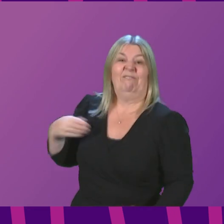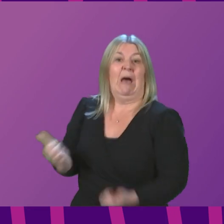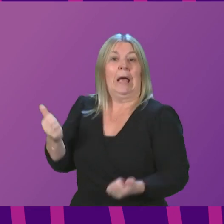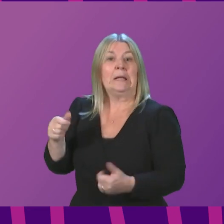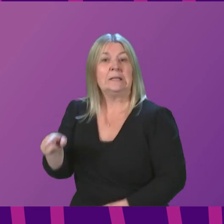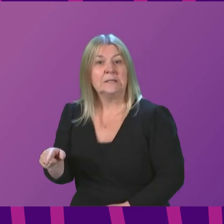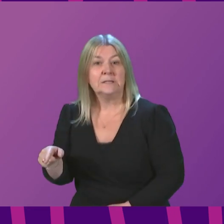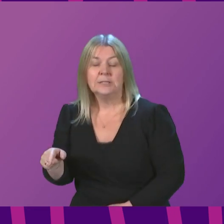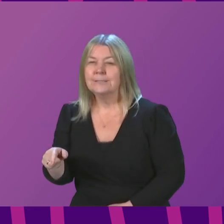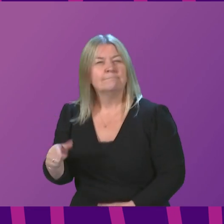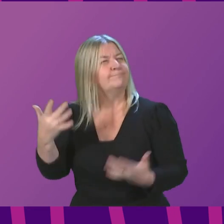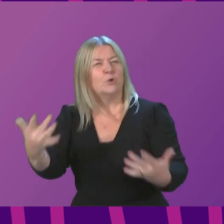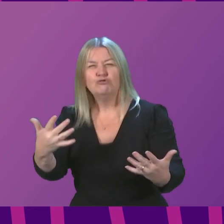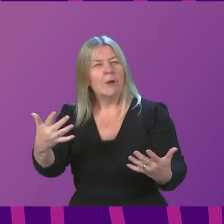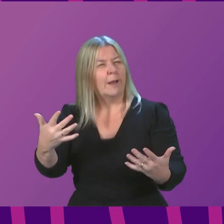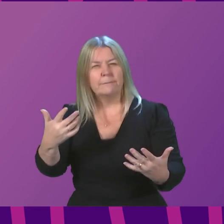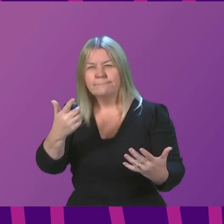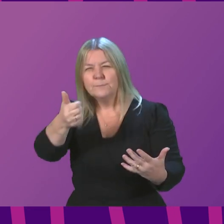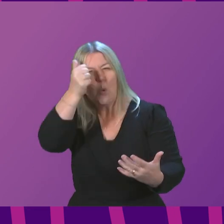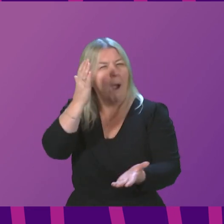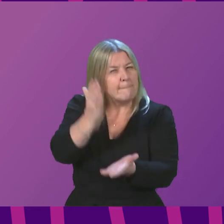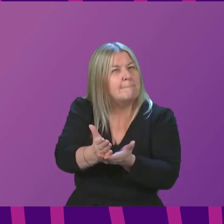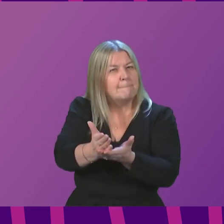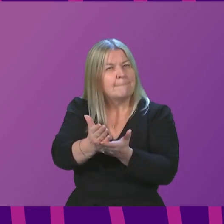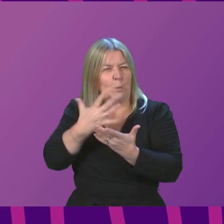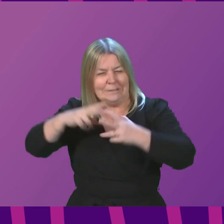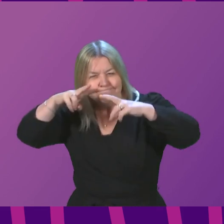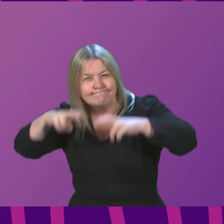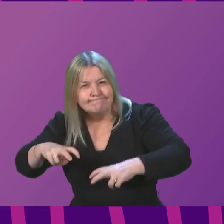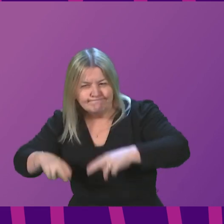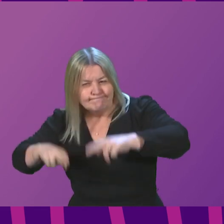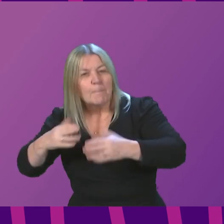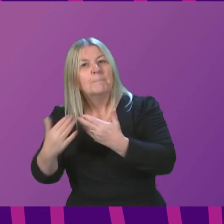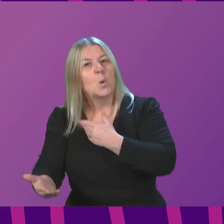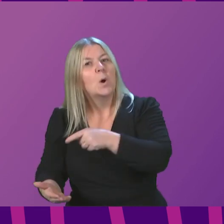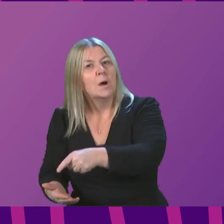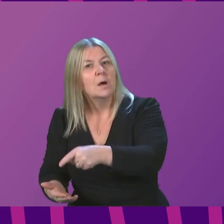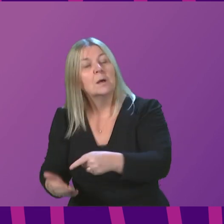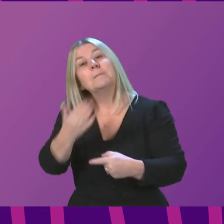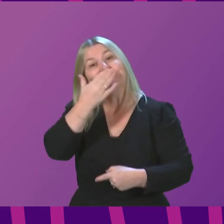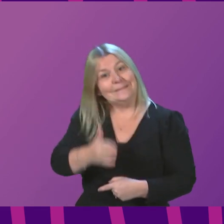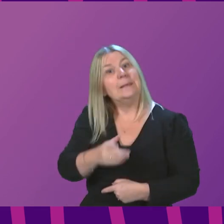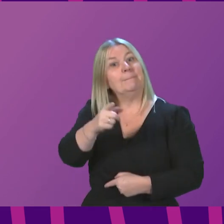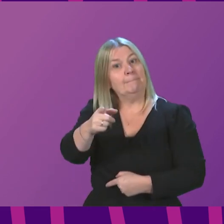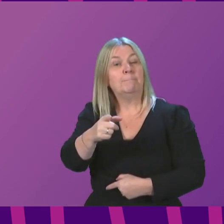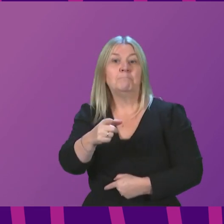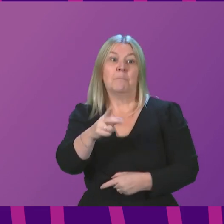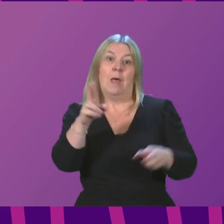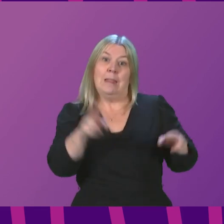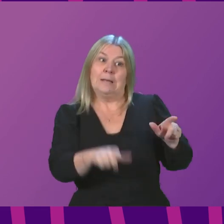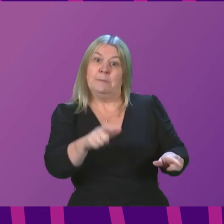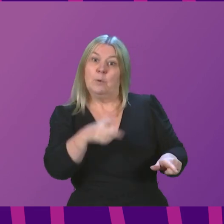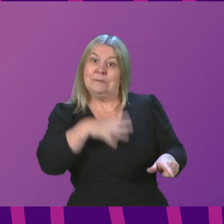the answer to that, but either way, if it is the case that a much lower proportion of people with Omicron need hospital care